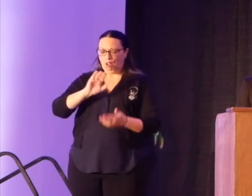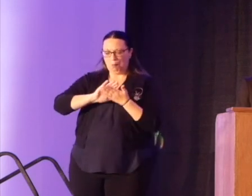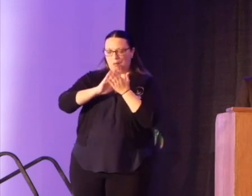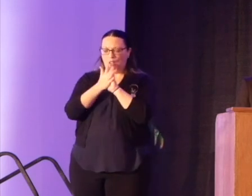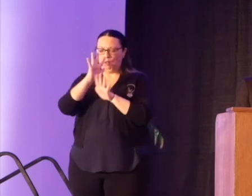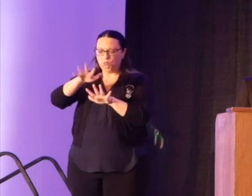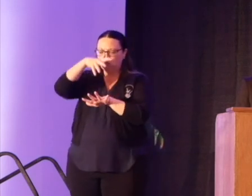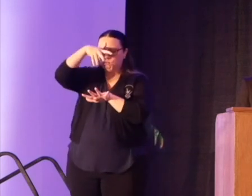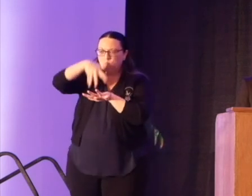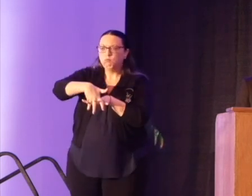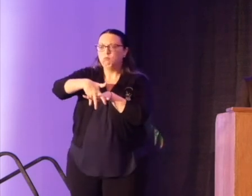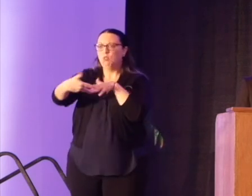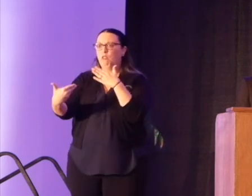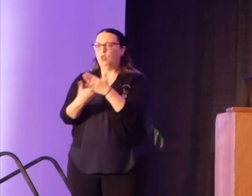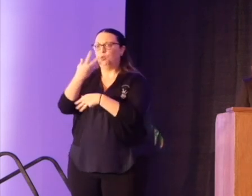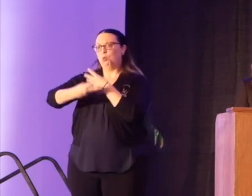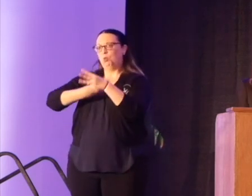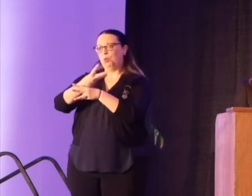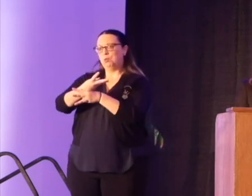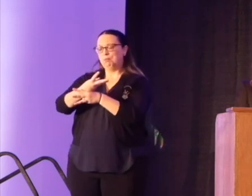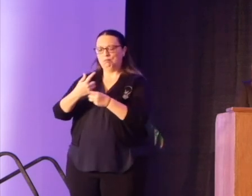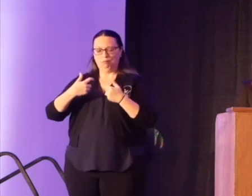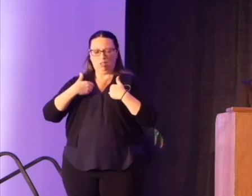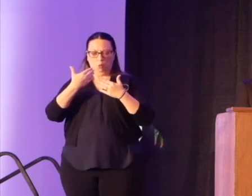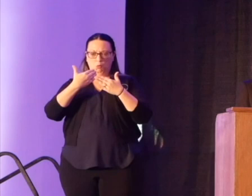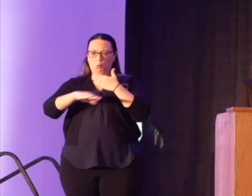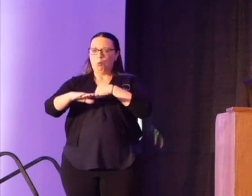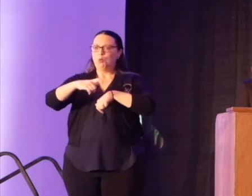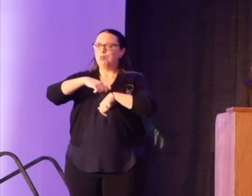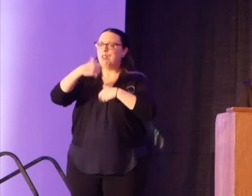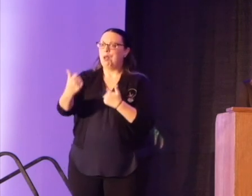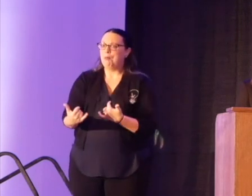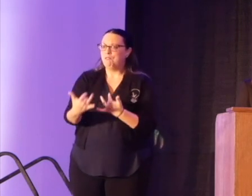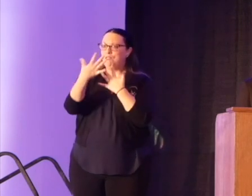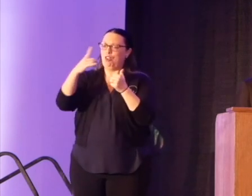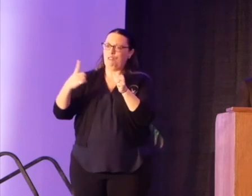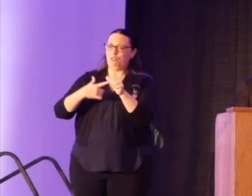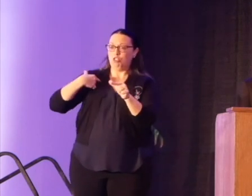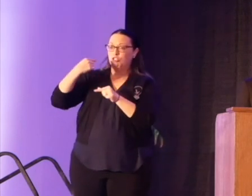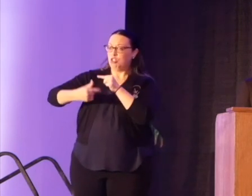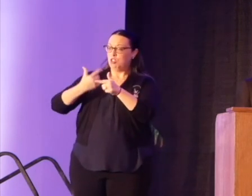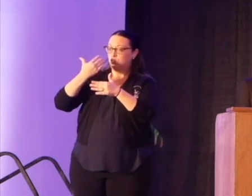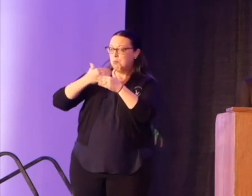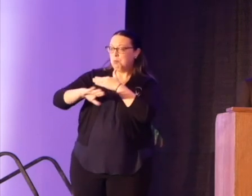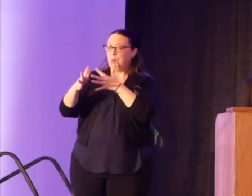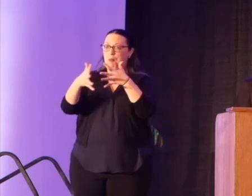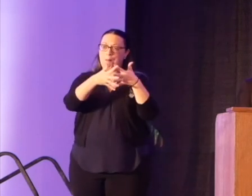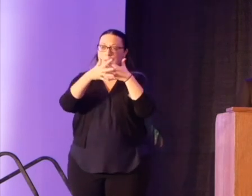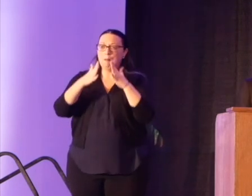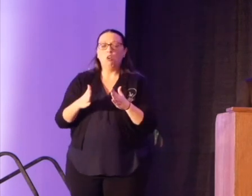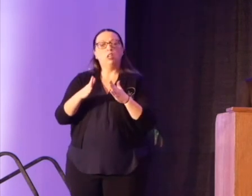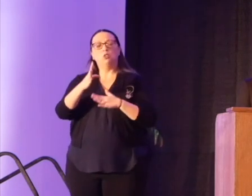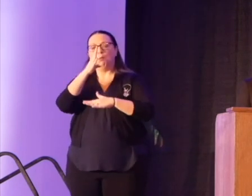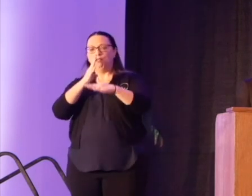world. I was born to a time of fire, first generation born American to an immigrant